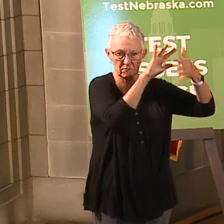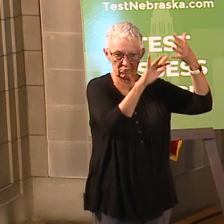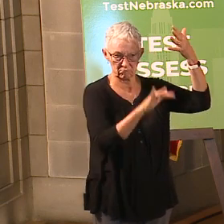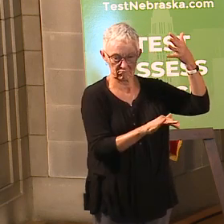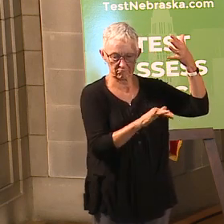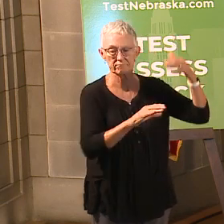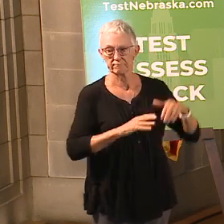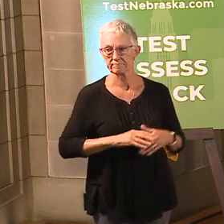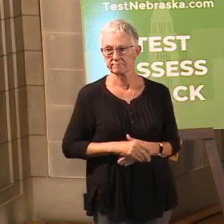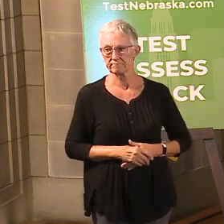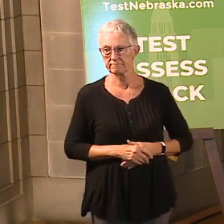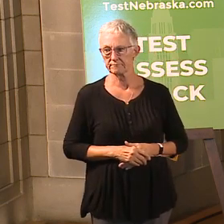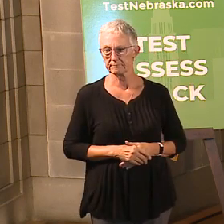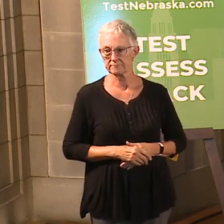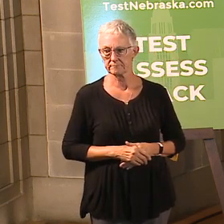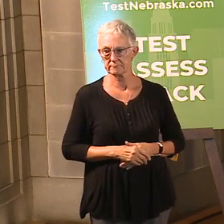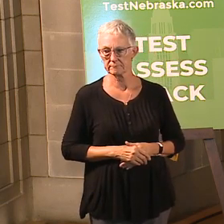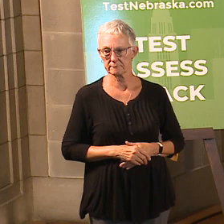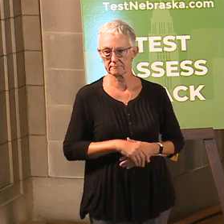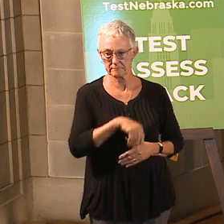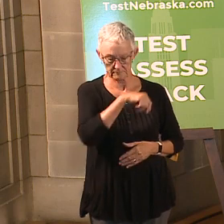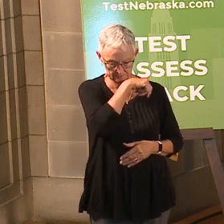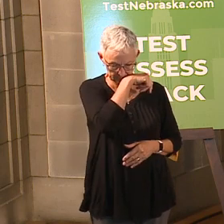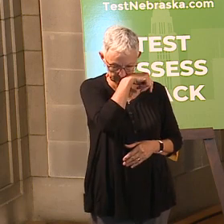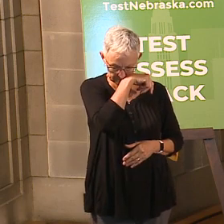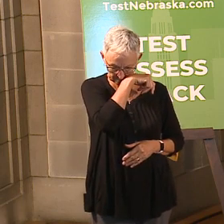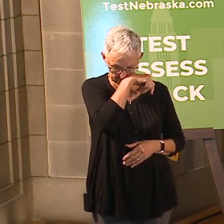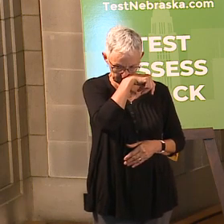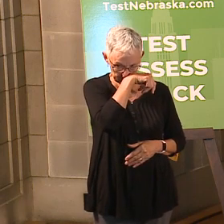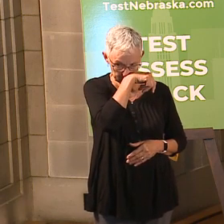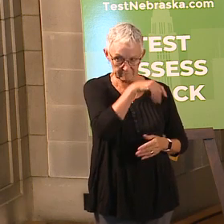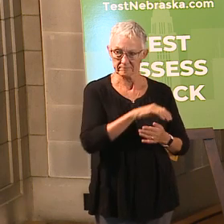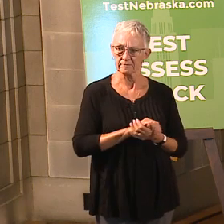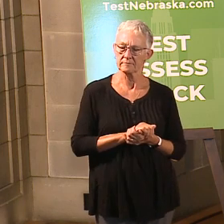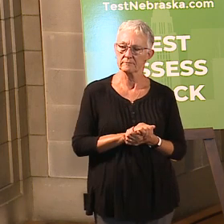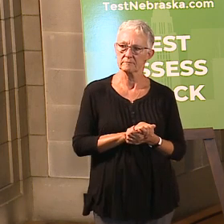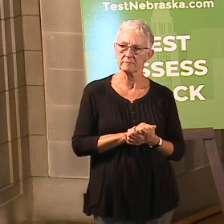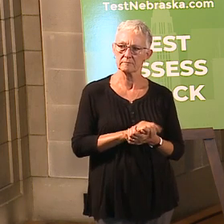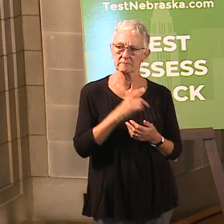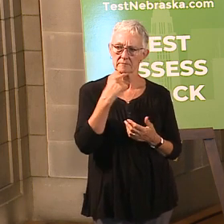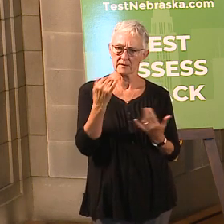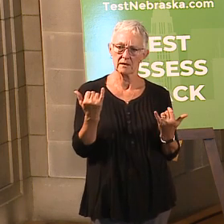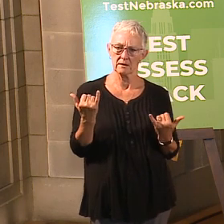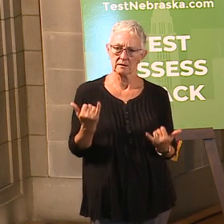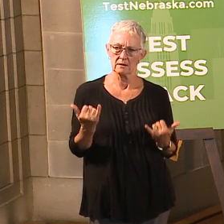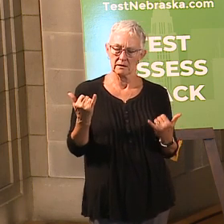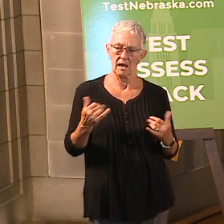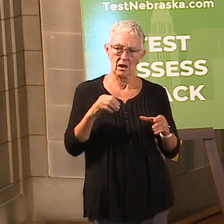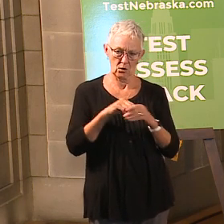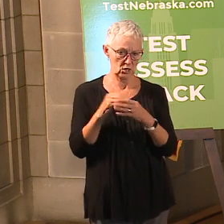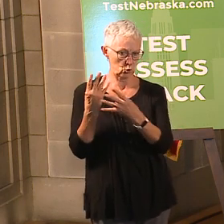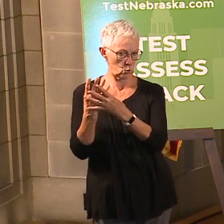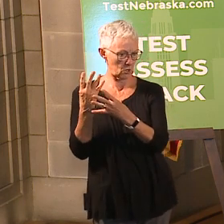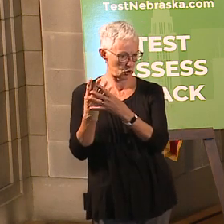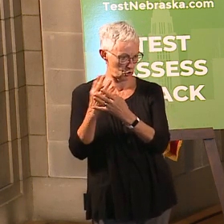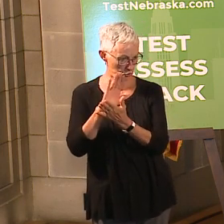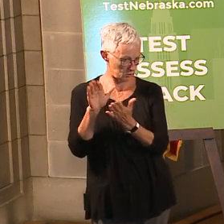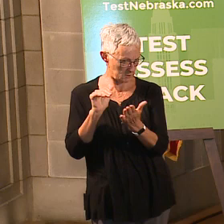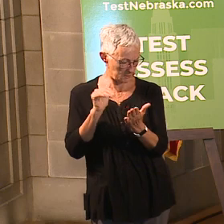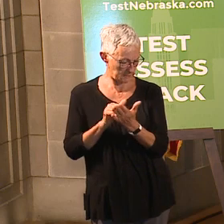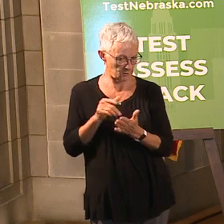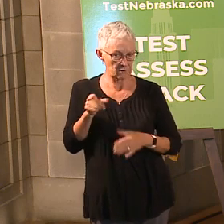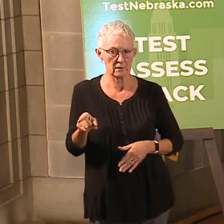staff members currently not being able to learn because they have tested positive for coronavirus is now at 68. does that concern you?